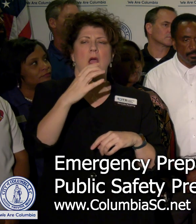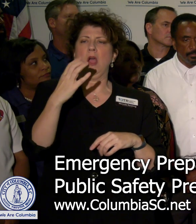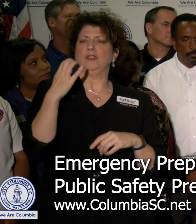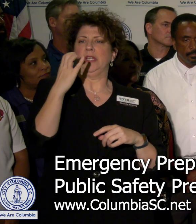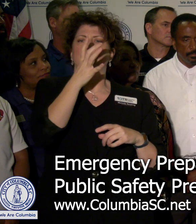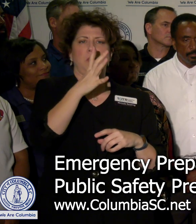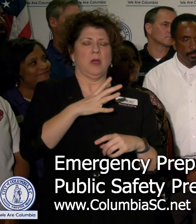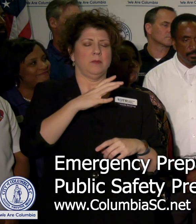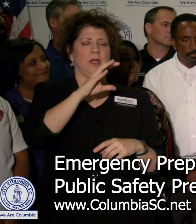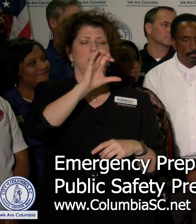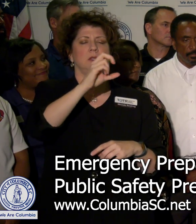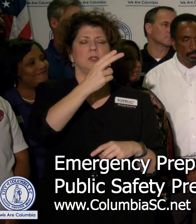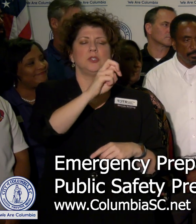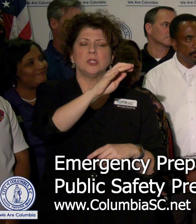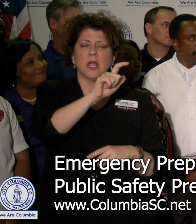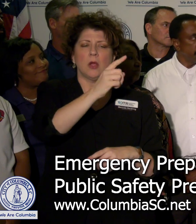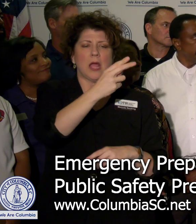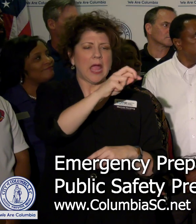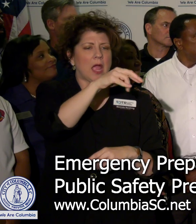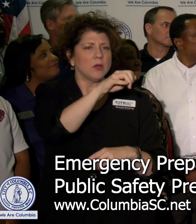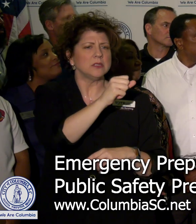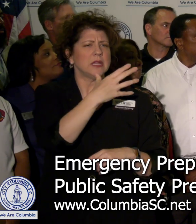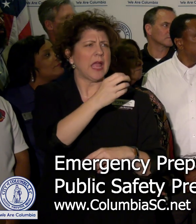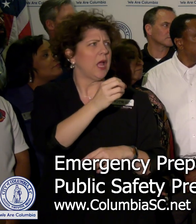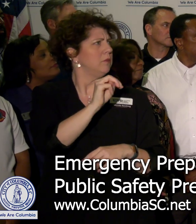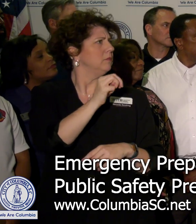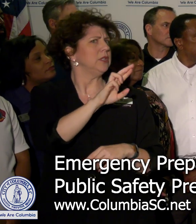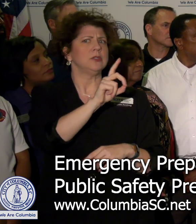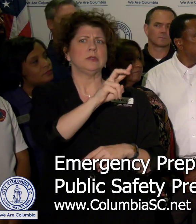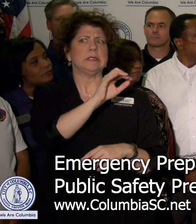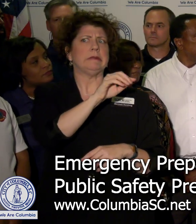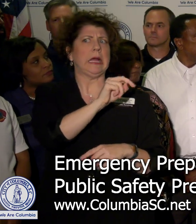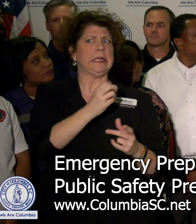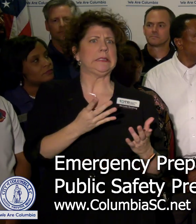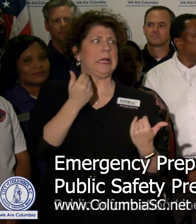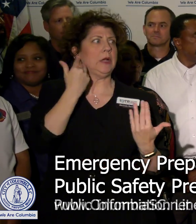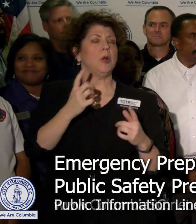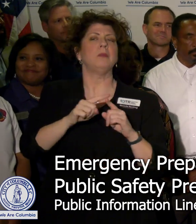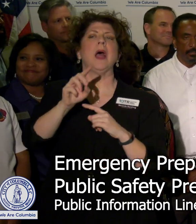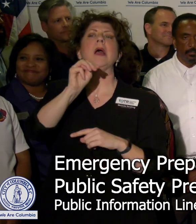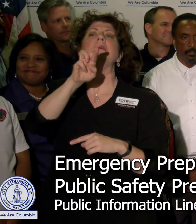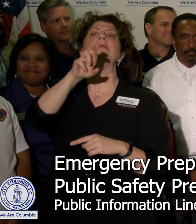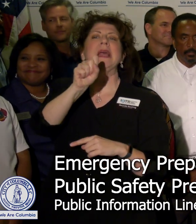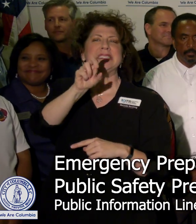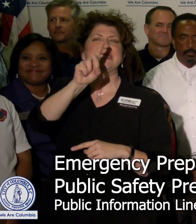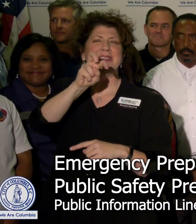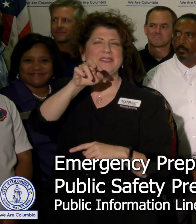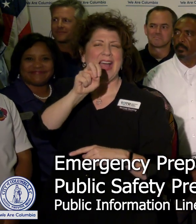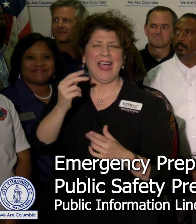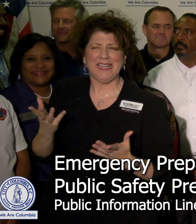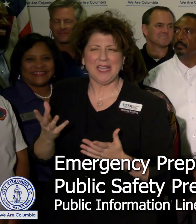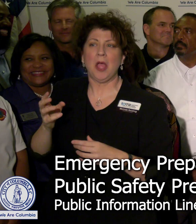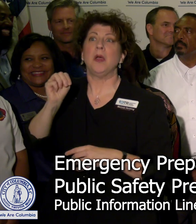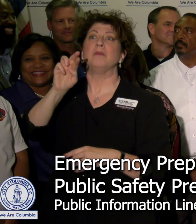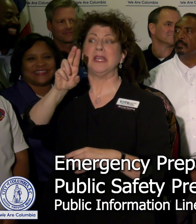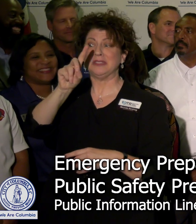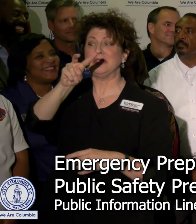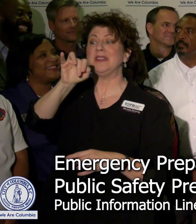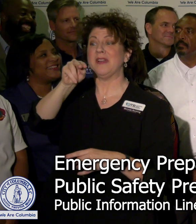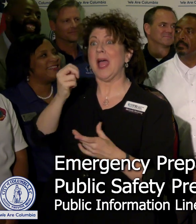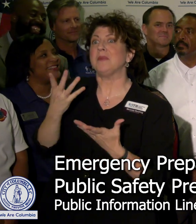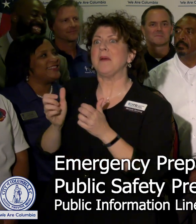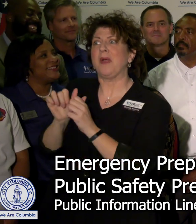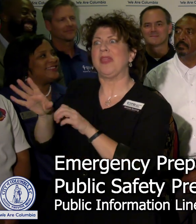Cheryl Harris and I'm not sure if Mr. Devine is here with us now, if Mrs. Devine is here, Mayor Pro Tem, then Mr. Devine is probably with